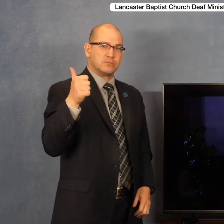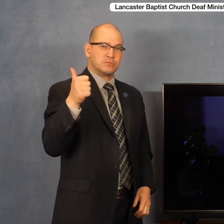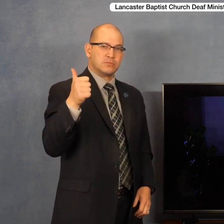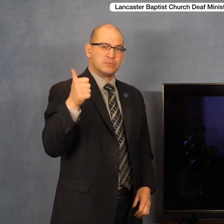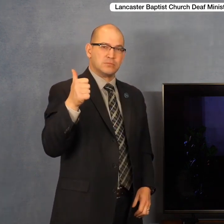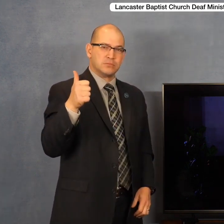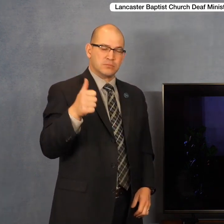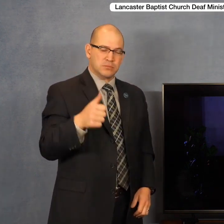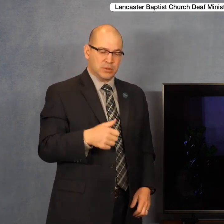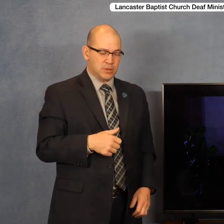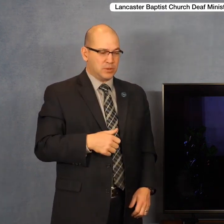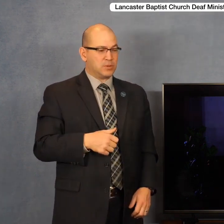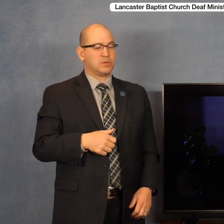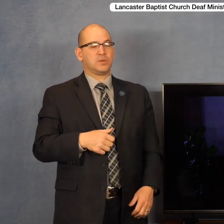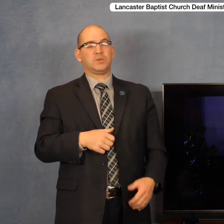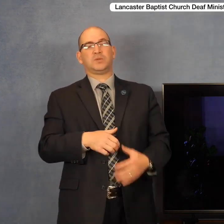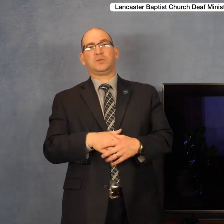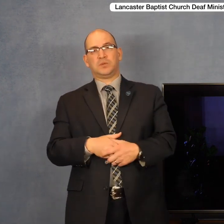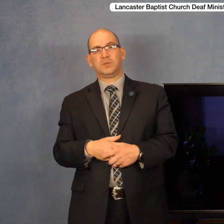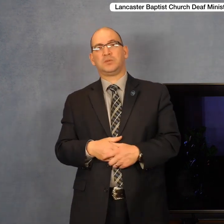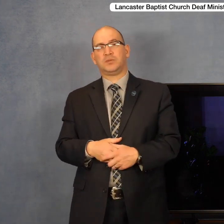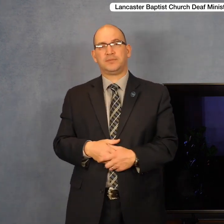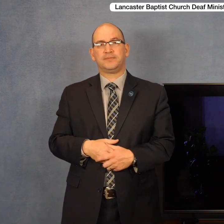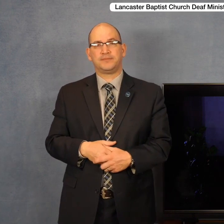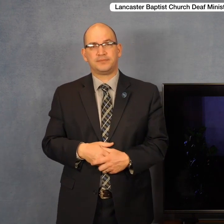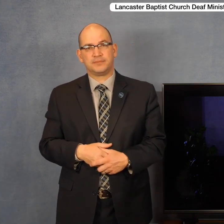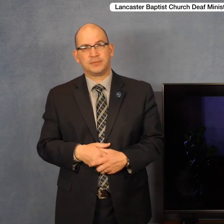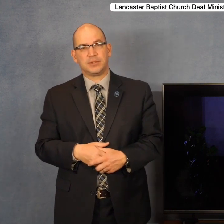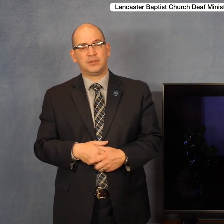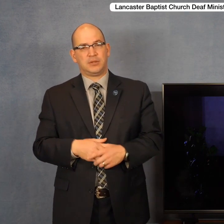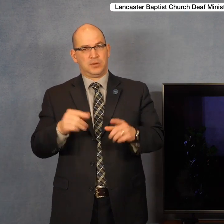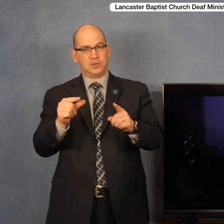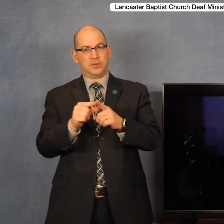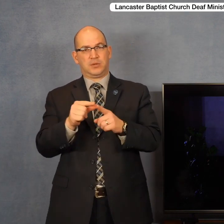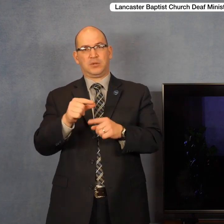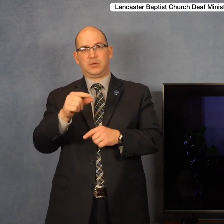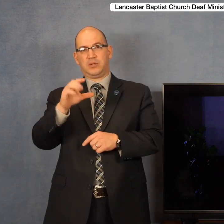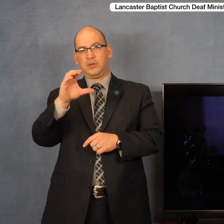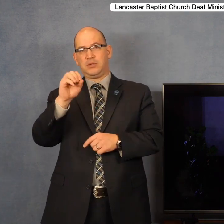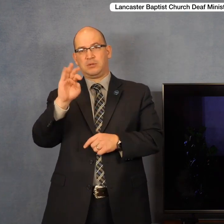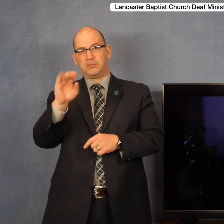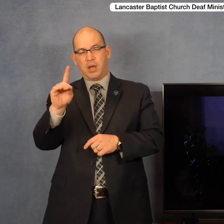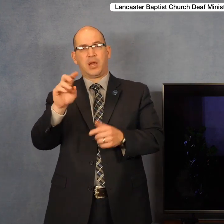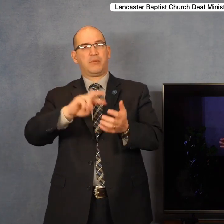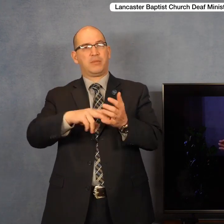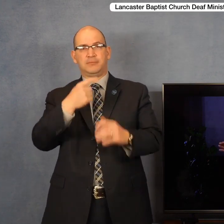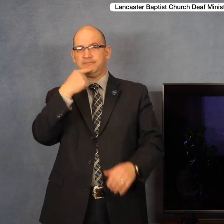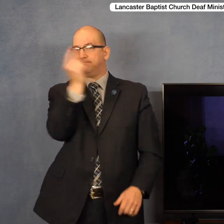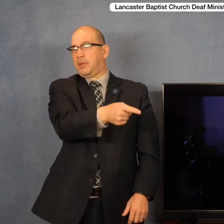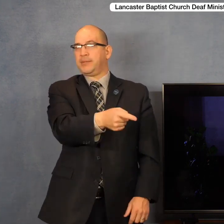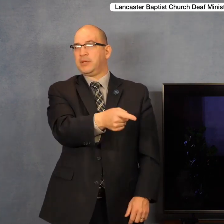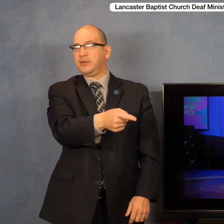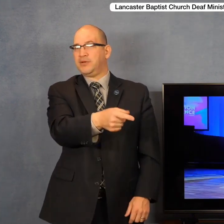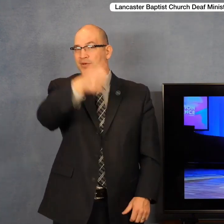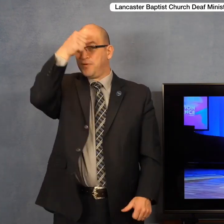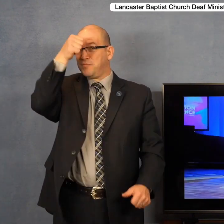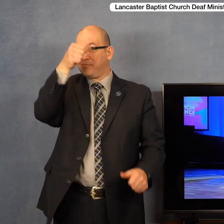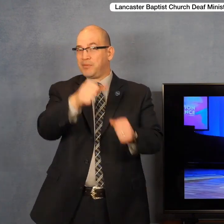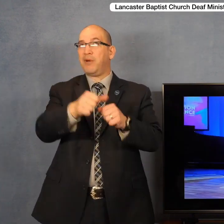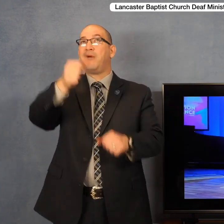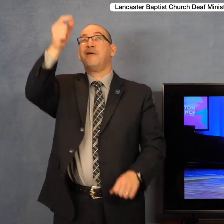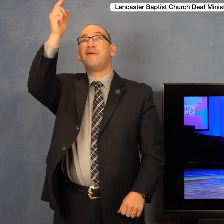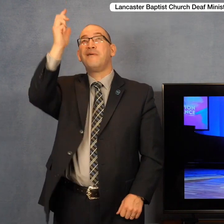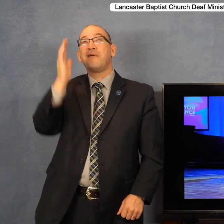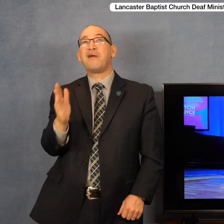out of the maniac of Gadara. This word command means to order or charge. Never forget, we serve a God